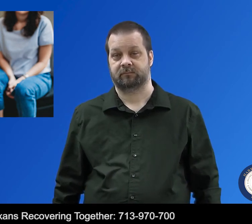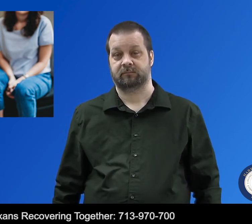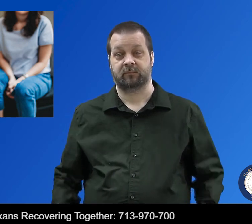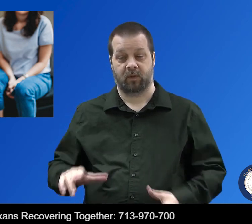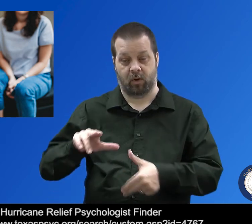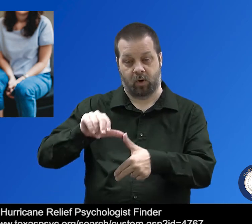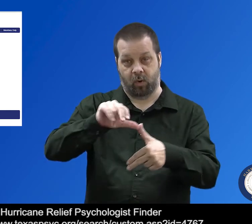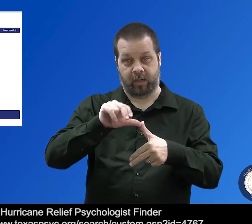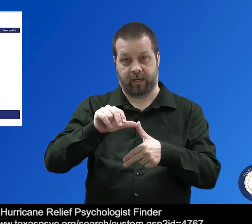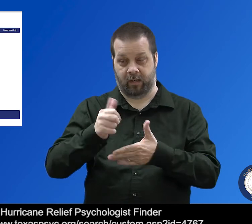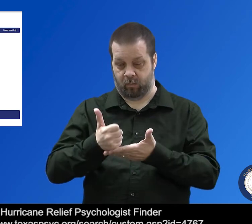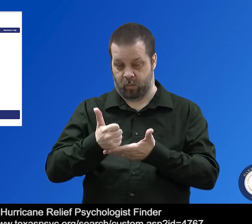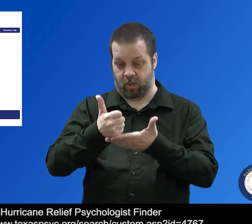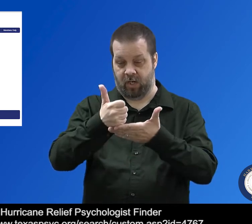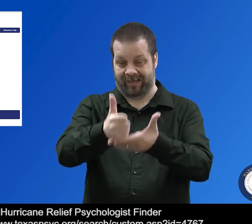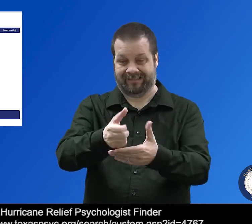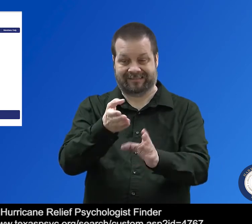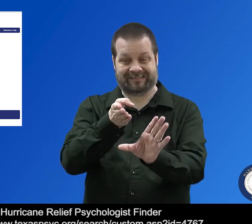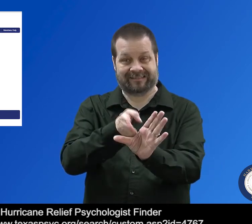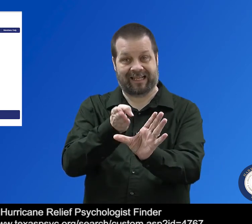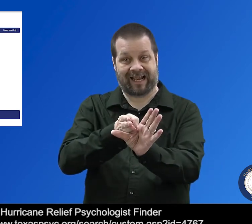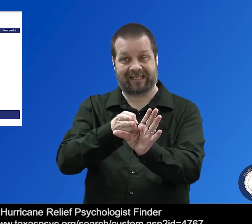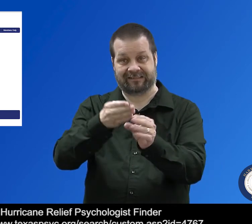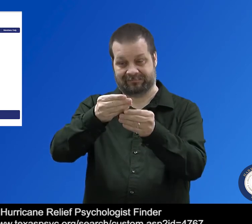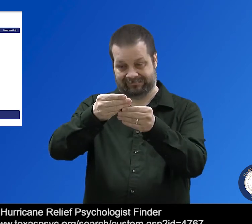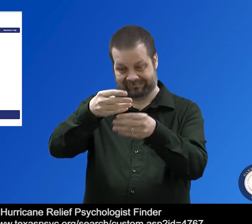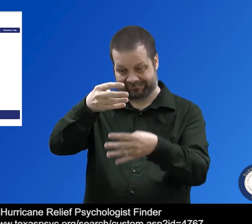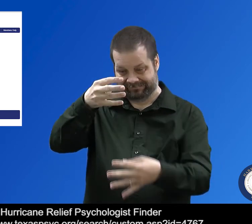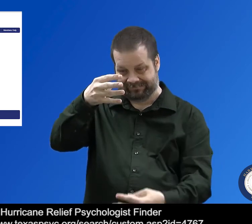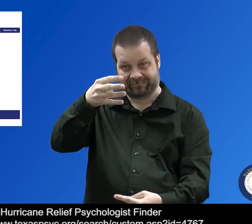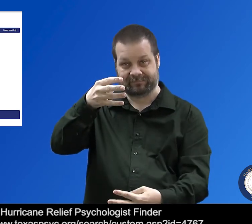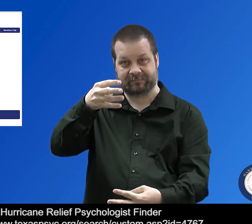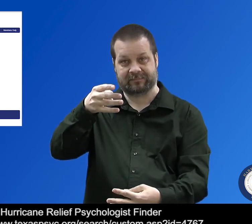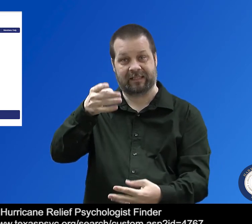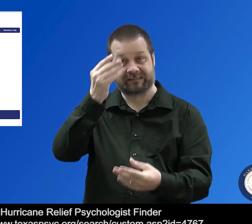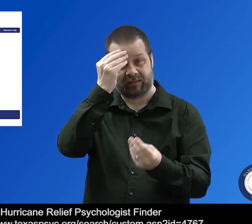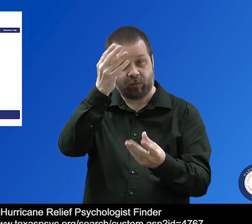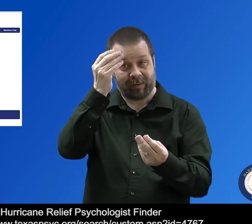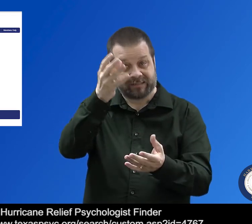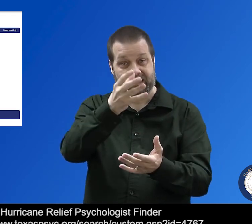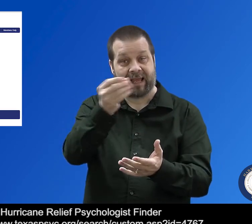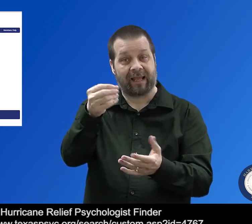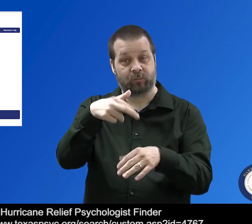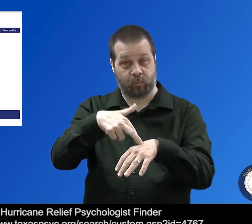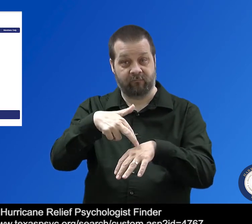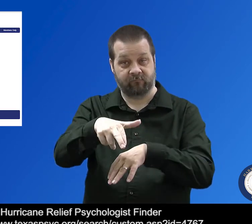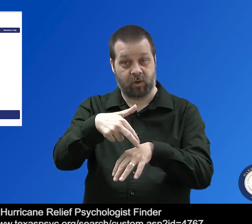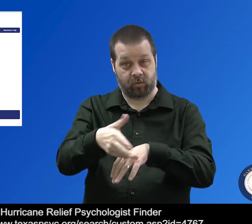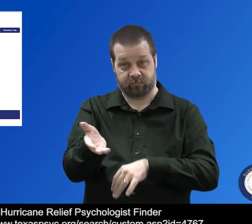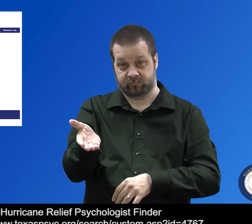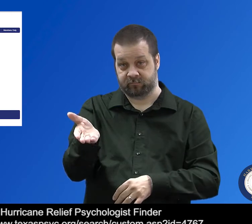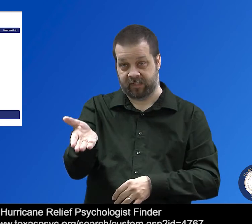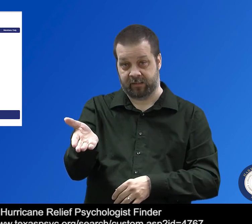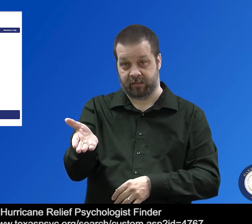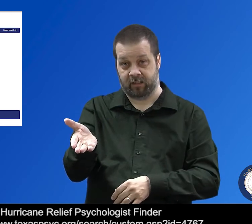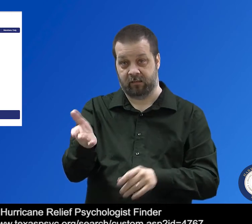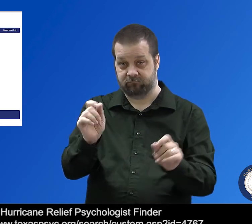The Hurricane Relief Psychologist Finder has information and referrals